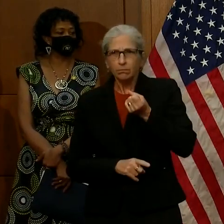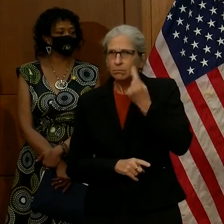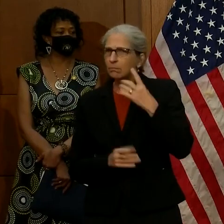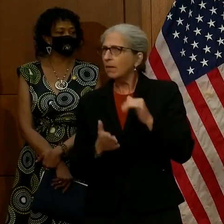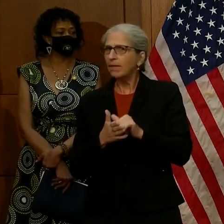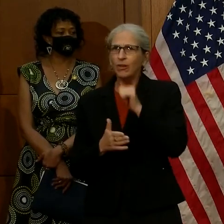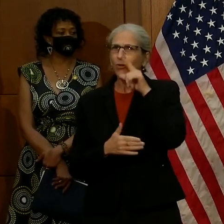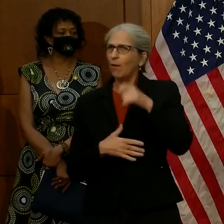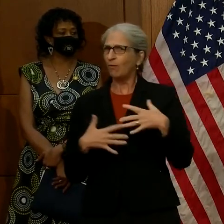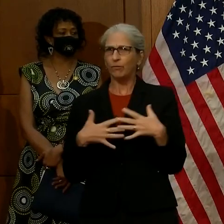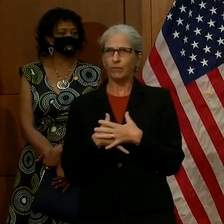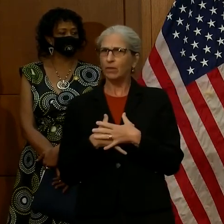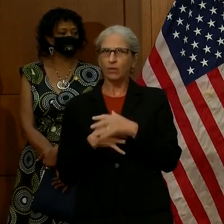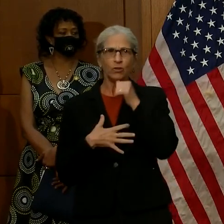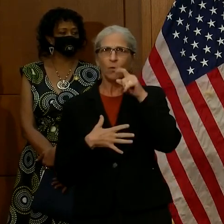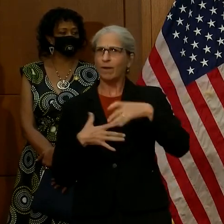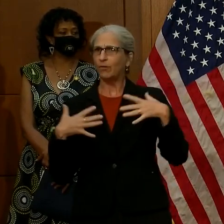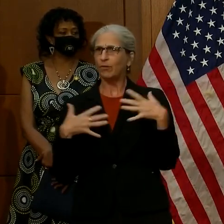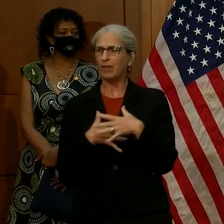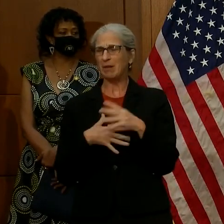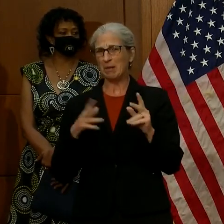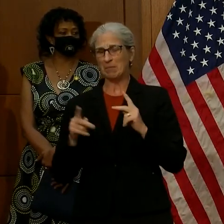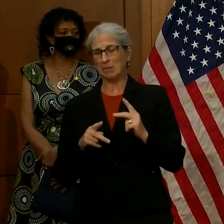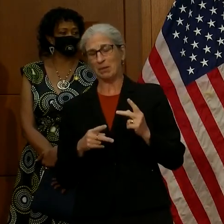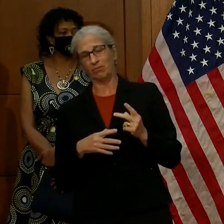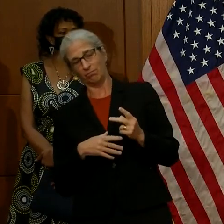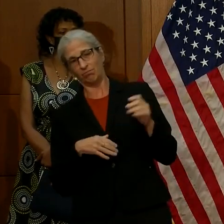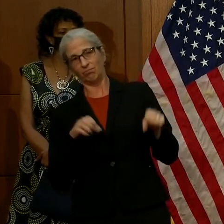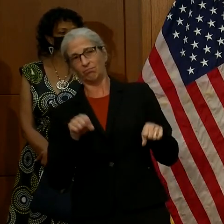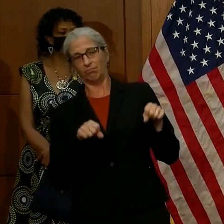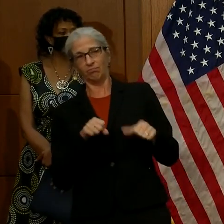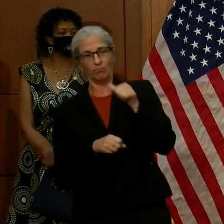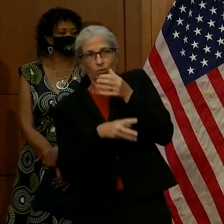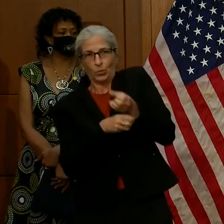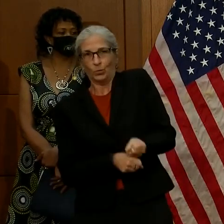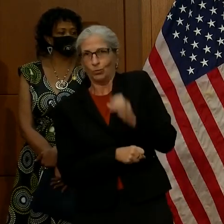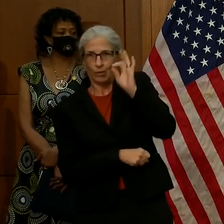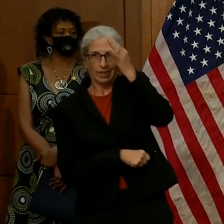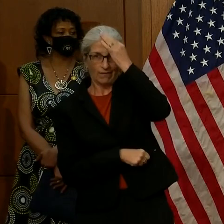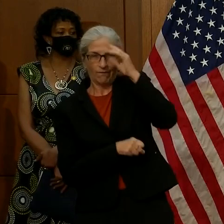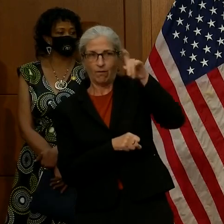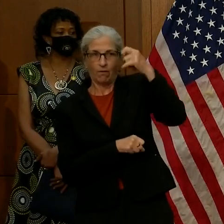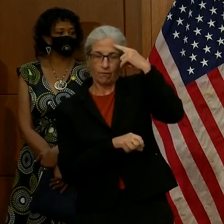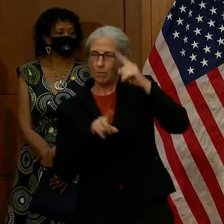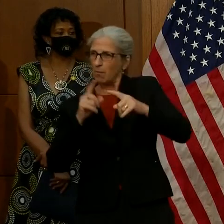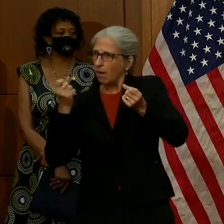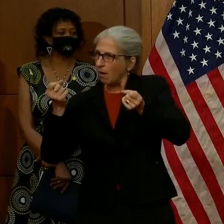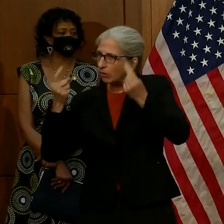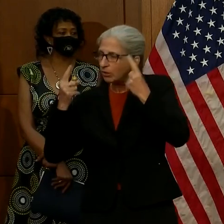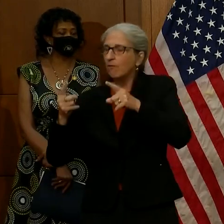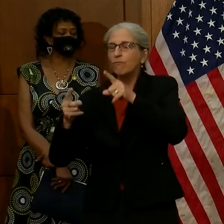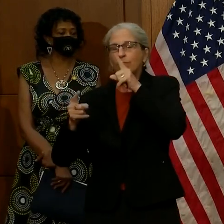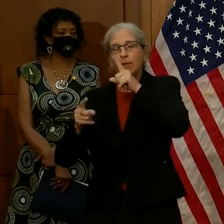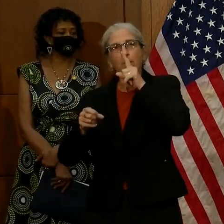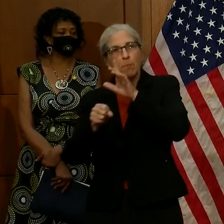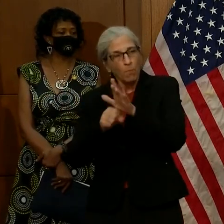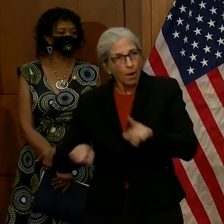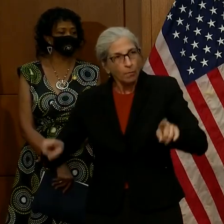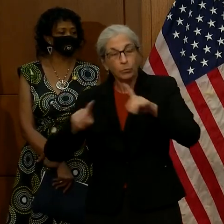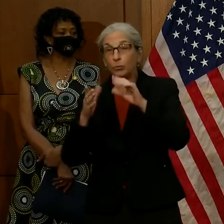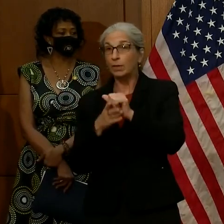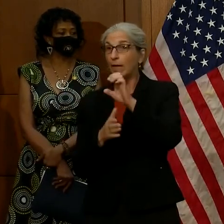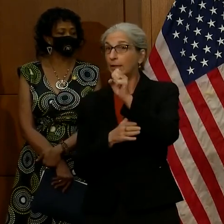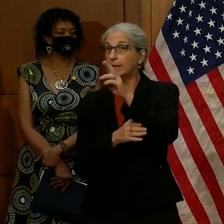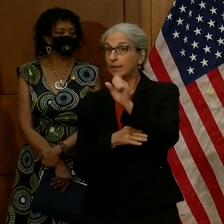there's no fear filling out the census. I know there's a lot of distrust on some parts of the federal government, but please be reassured that no census worker